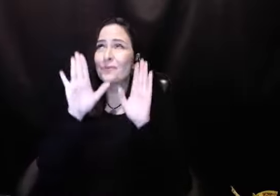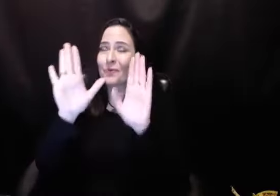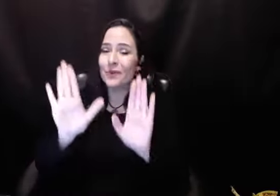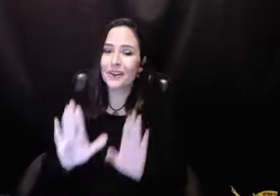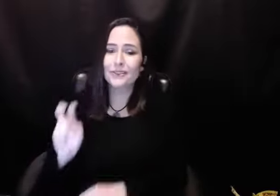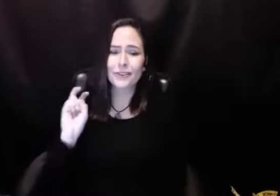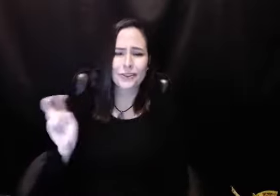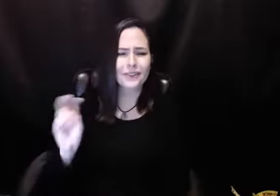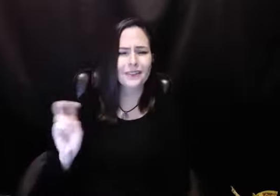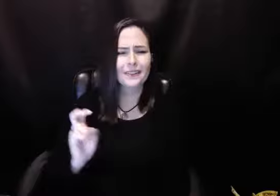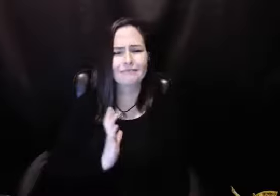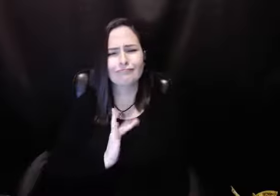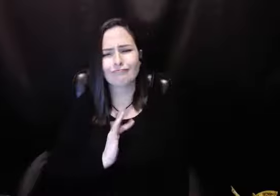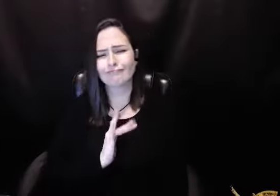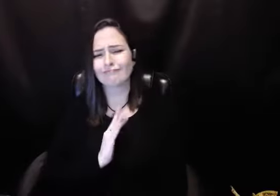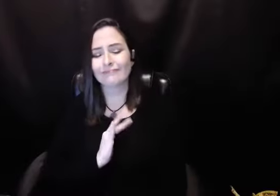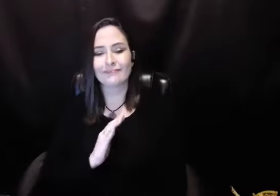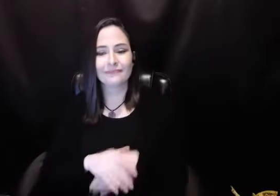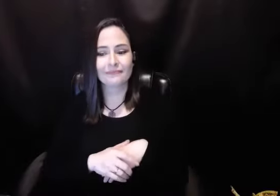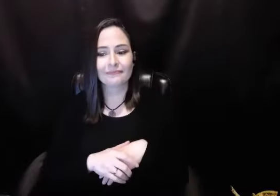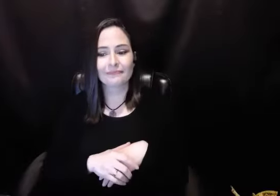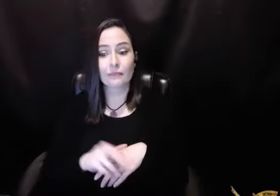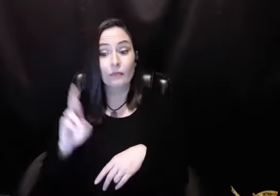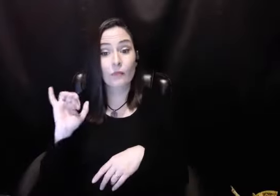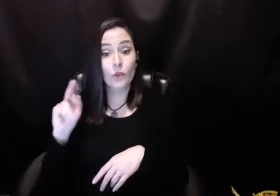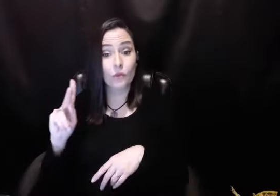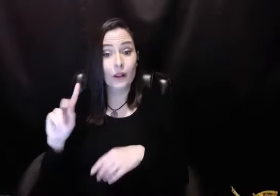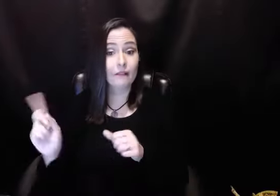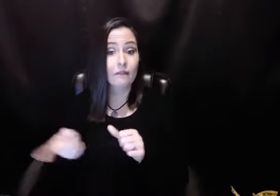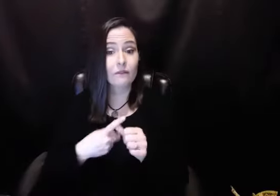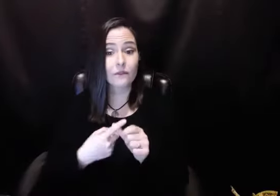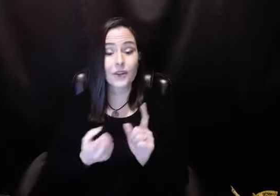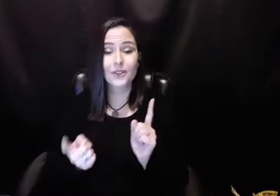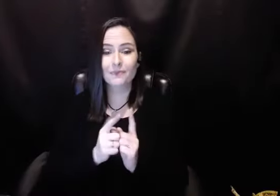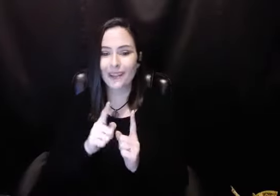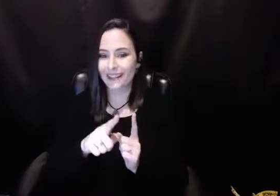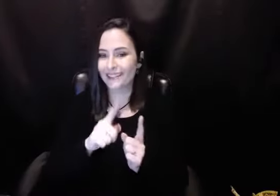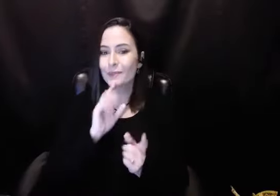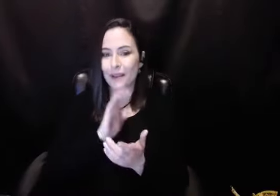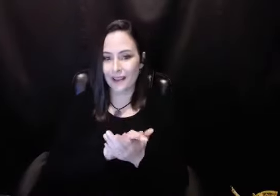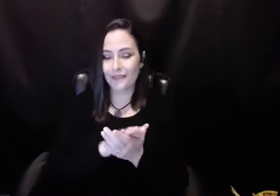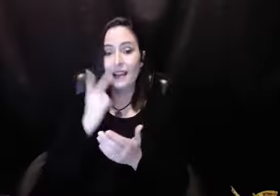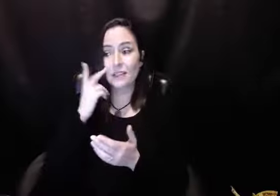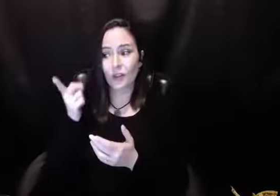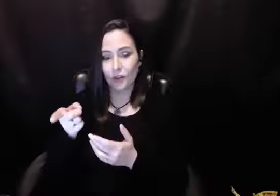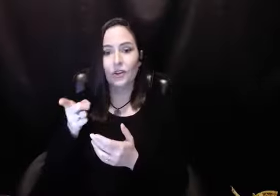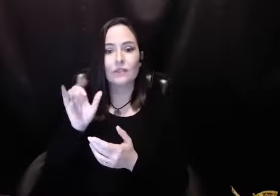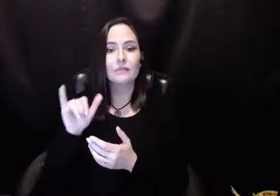there. But we haven't struggled. It's been a wonderful journey. And when Rick first met